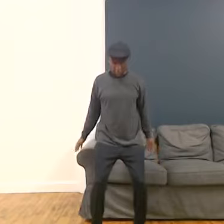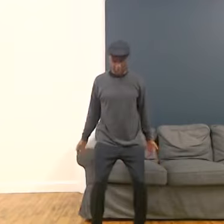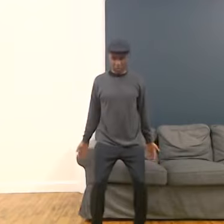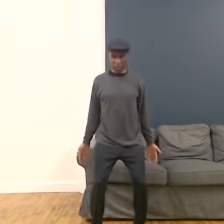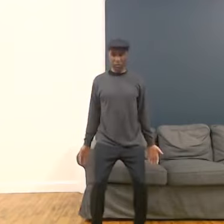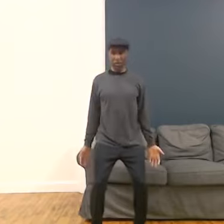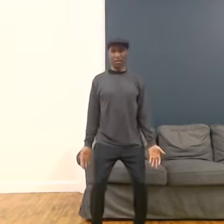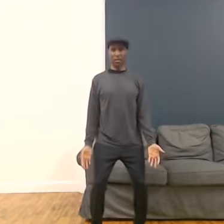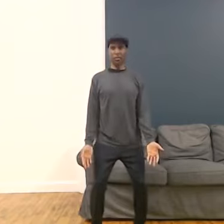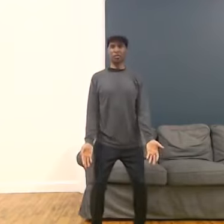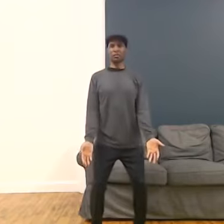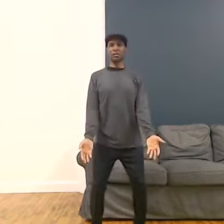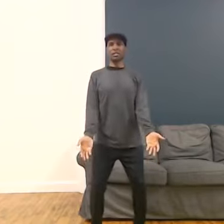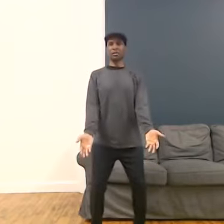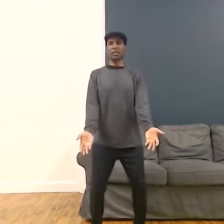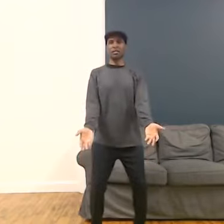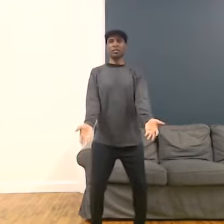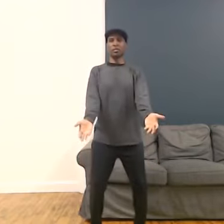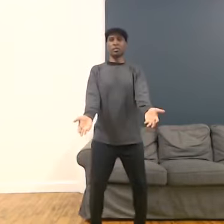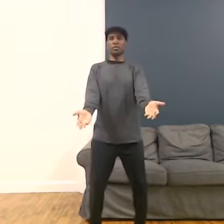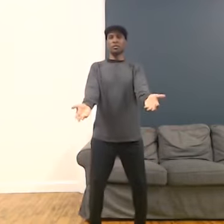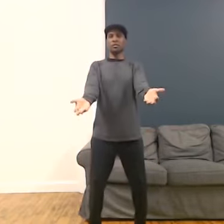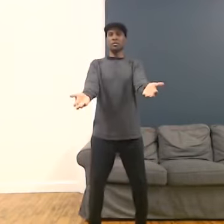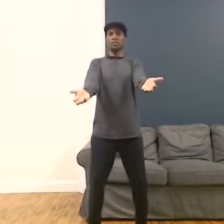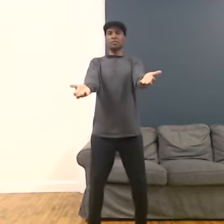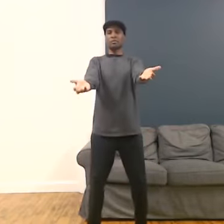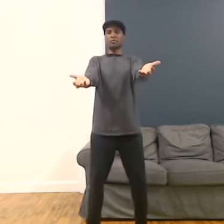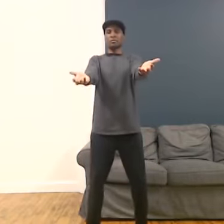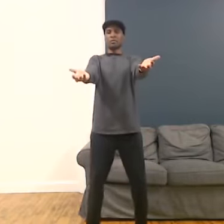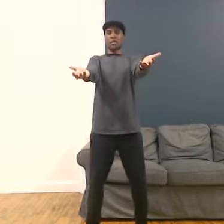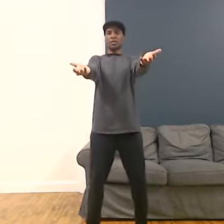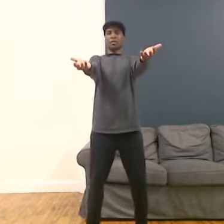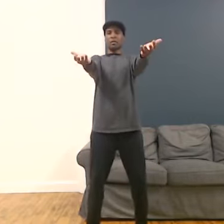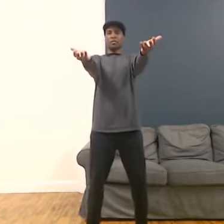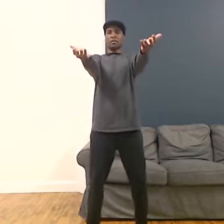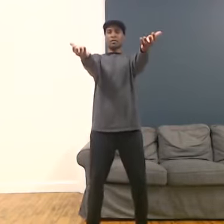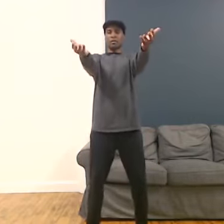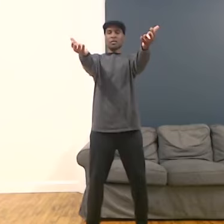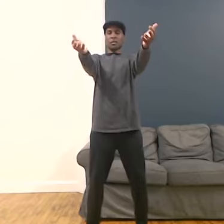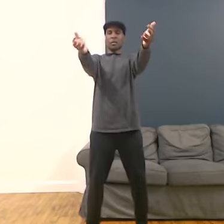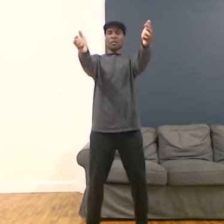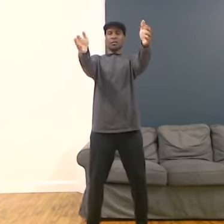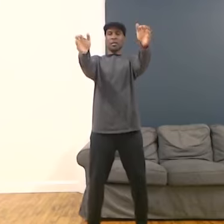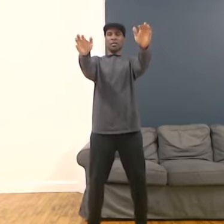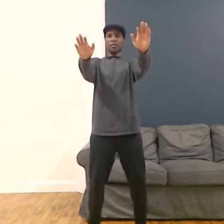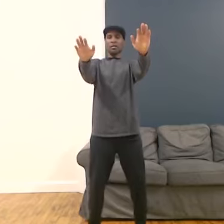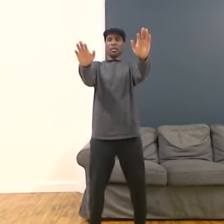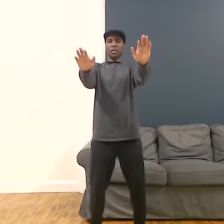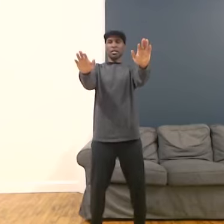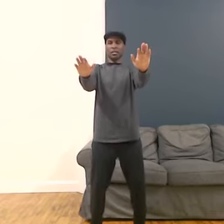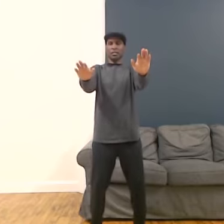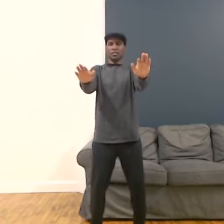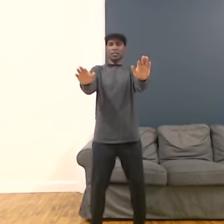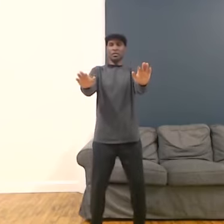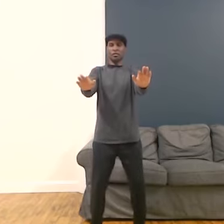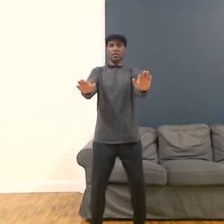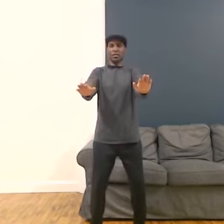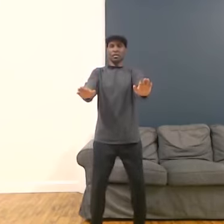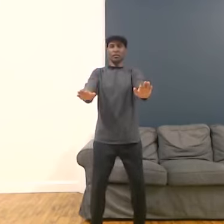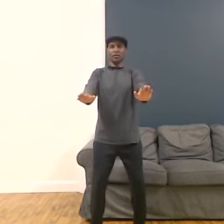As you inhale, rise up onto your toes. On the bottom of the feet. And on the exhale, can lift